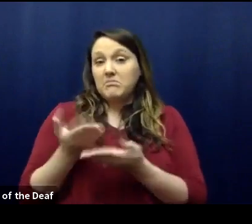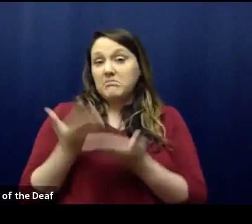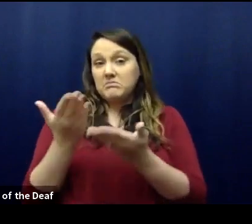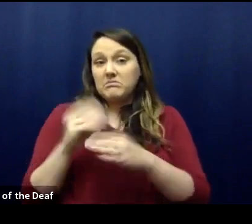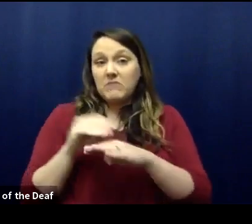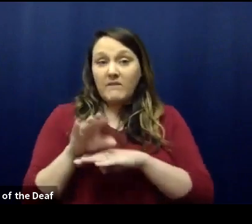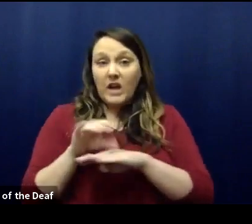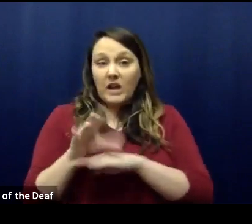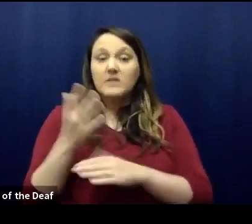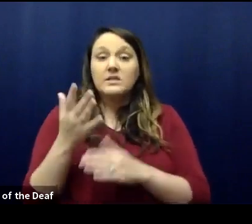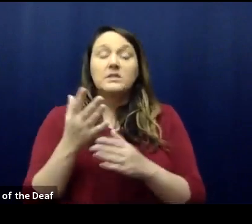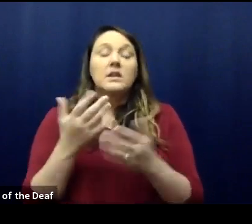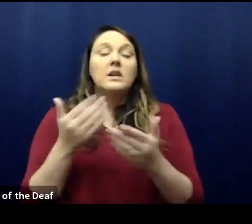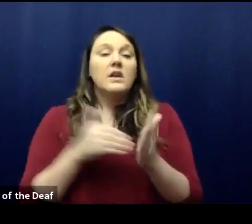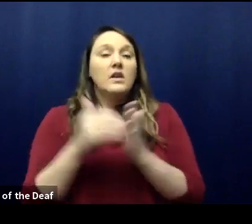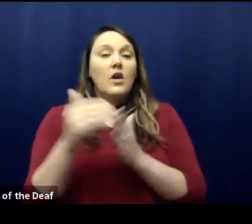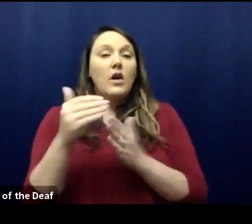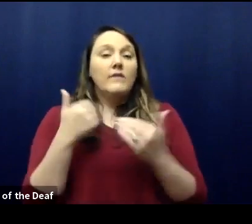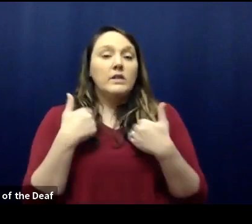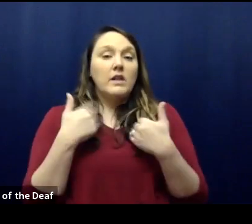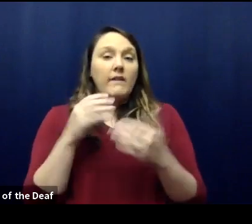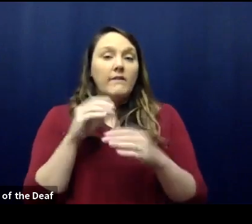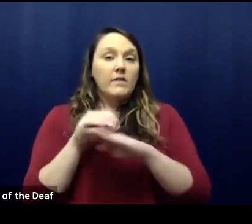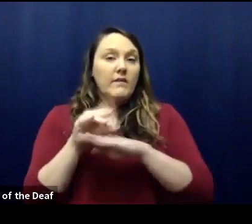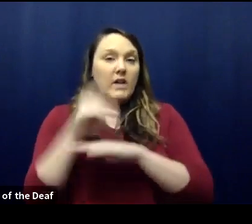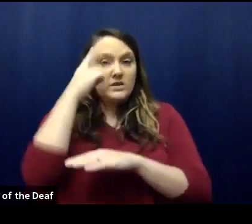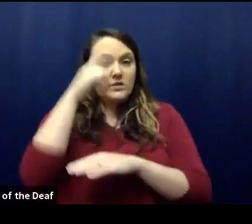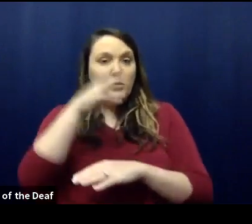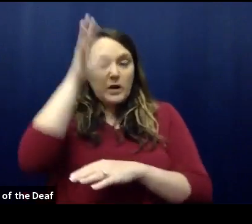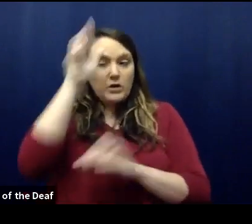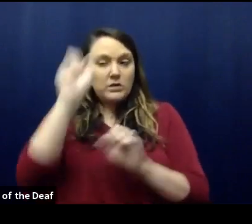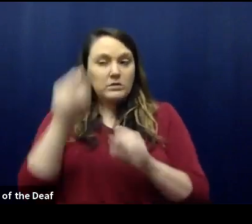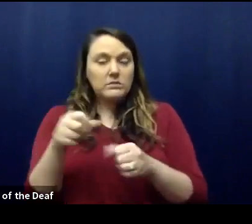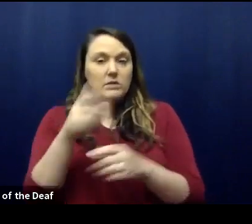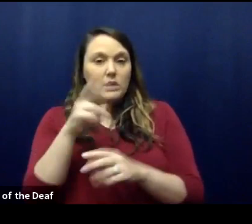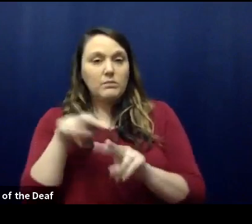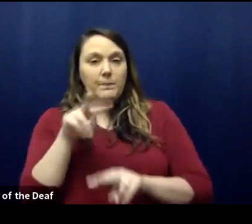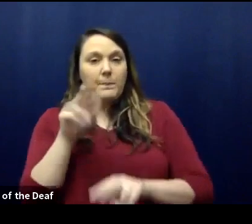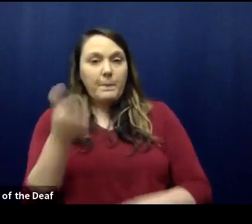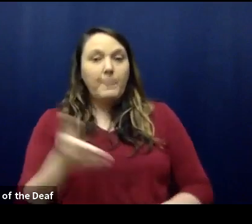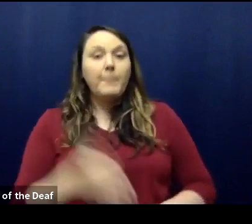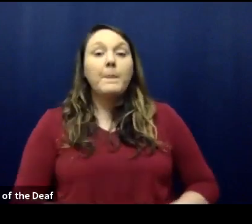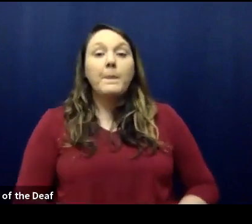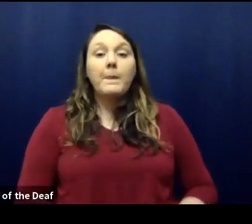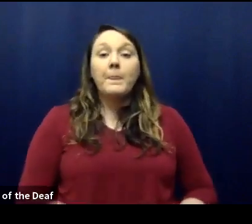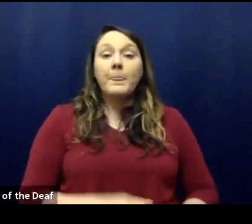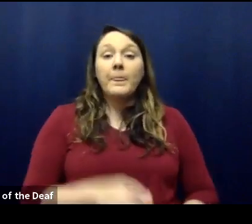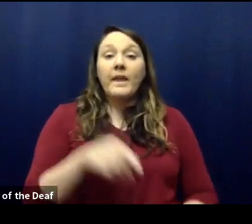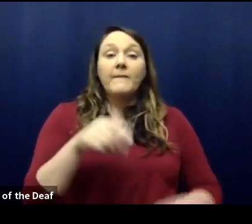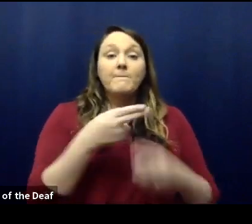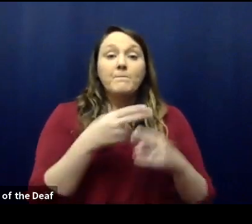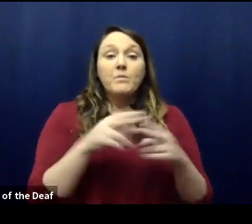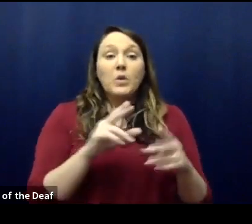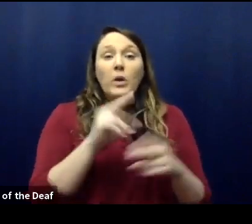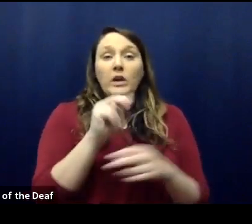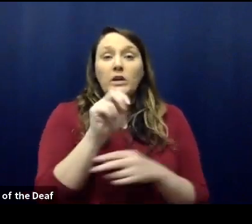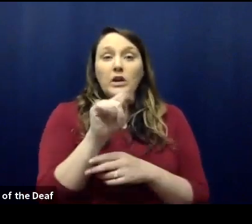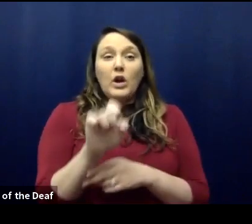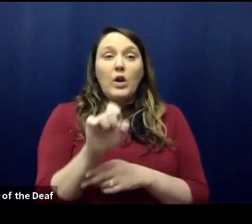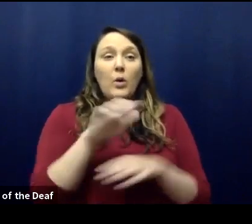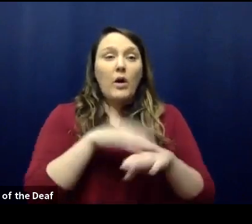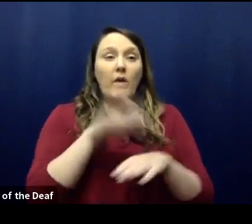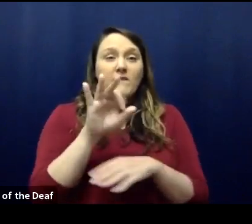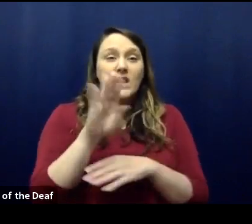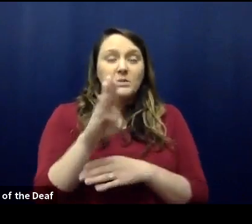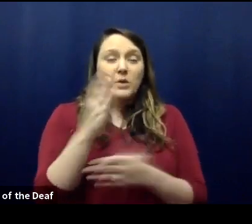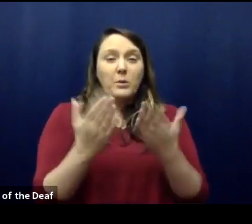for parents, so that might be a resource parents could use. A quick note for those watching on Facebook Live, we're aware that there could be a little bit of an